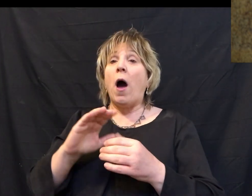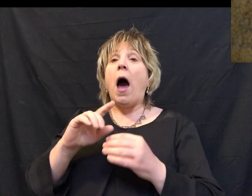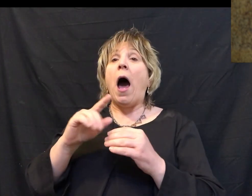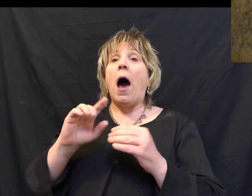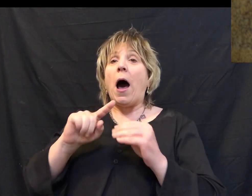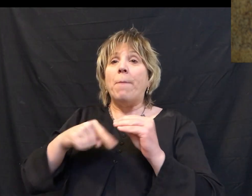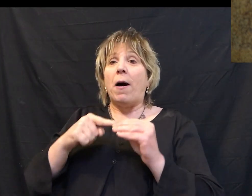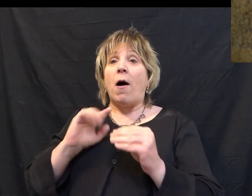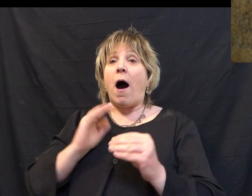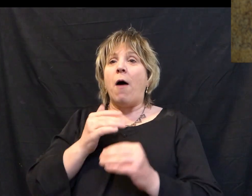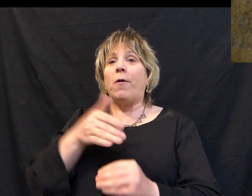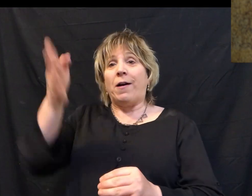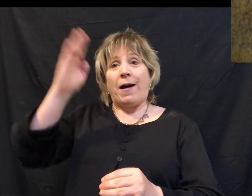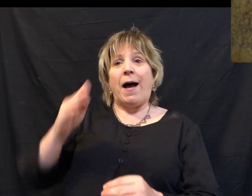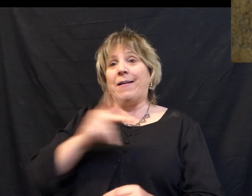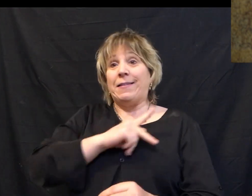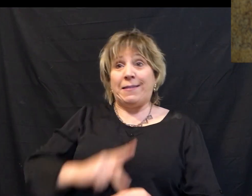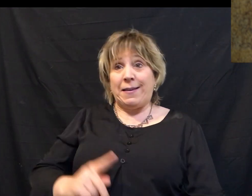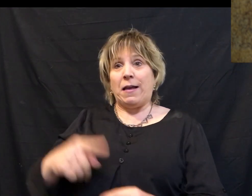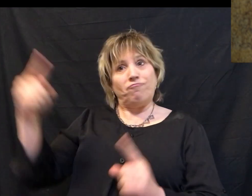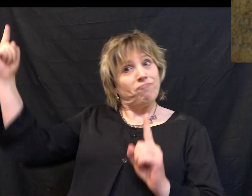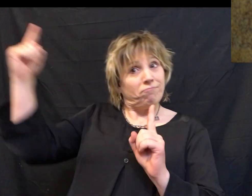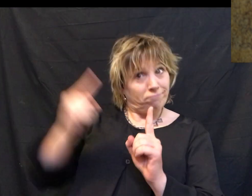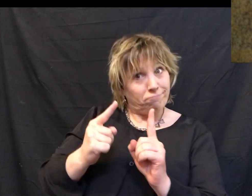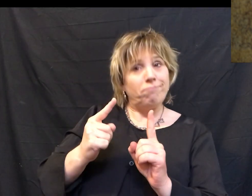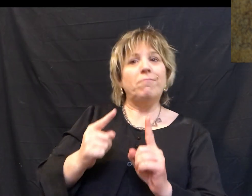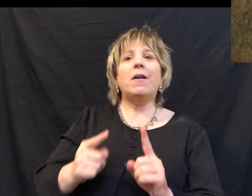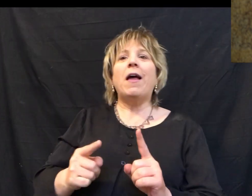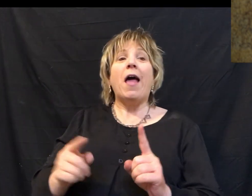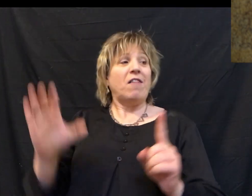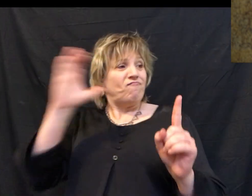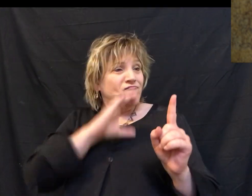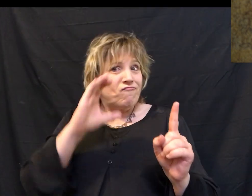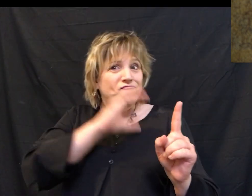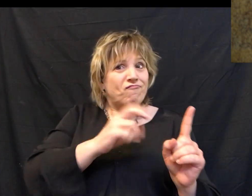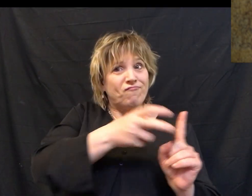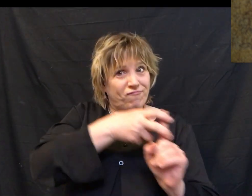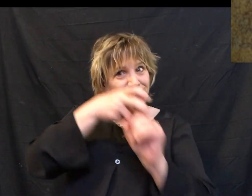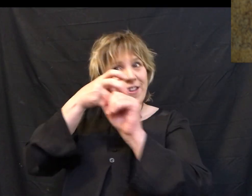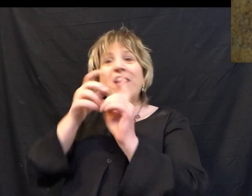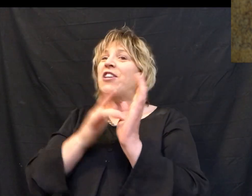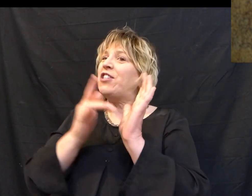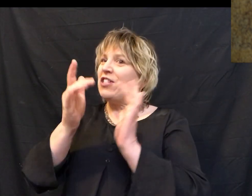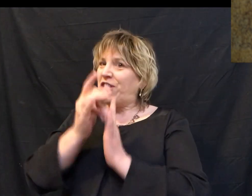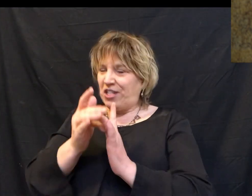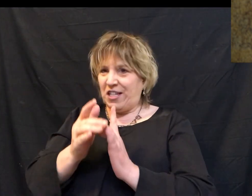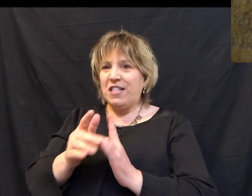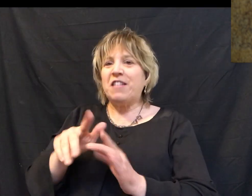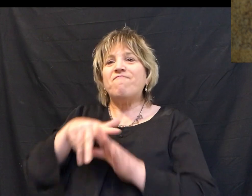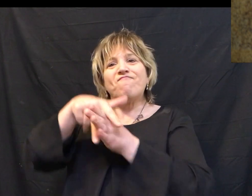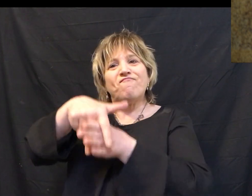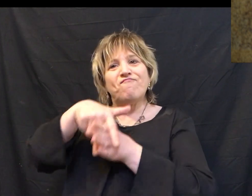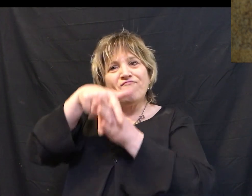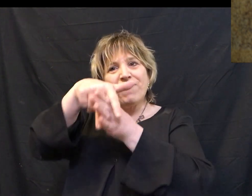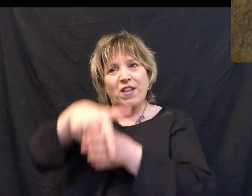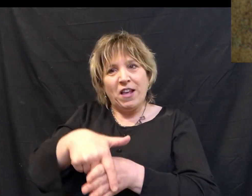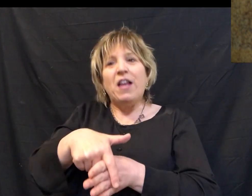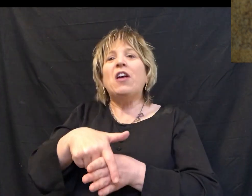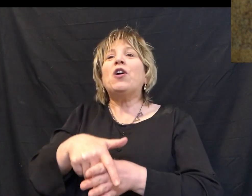our God, our king coming to us and pursuing us. As Jesus rode down the